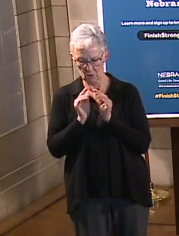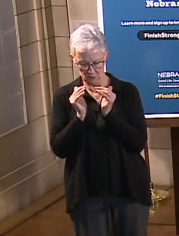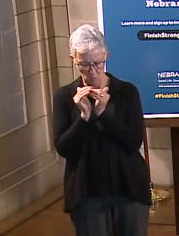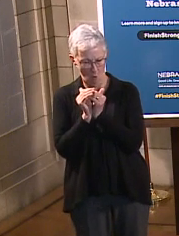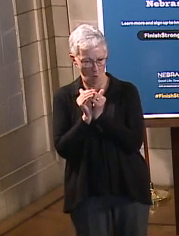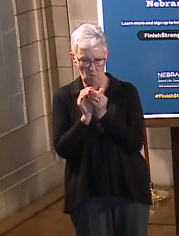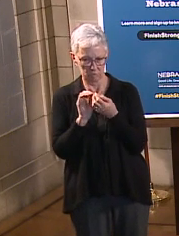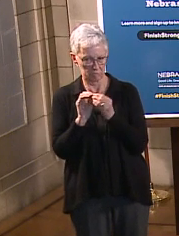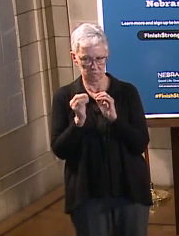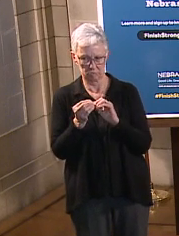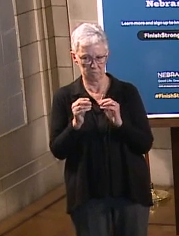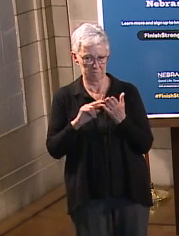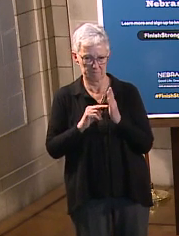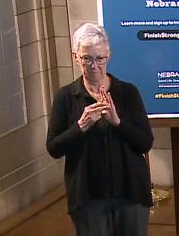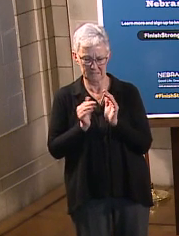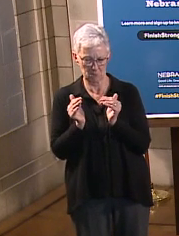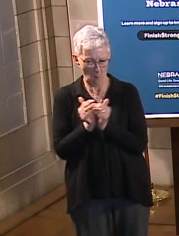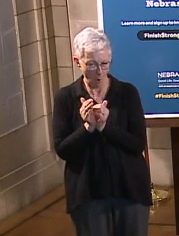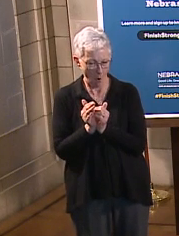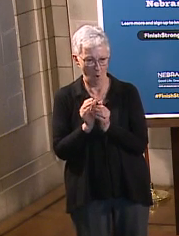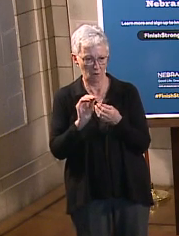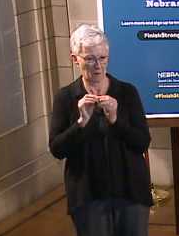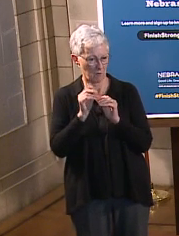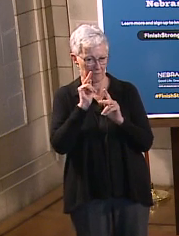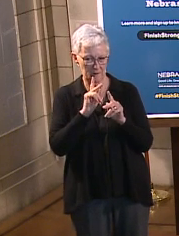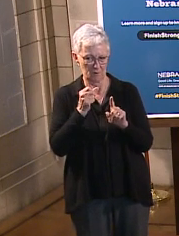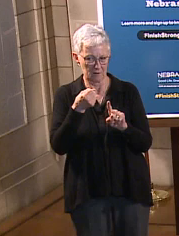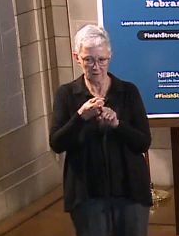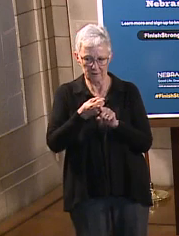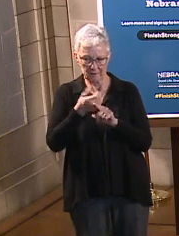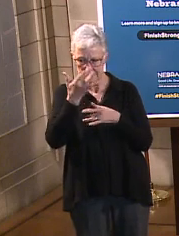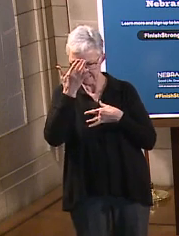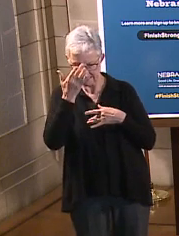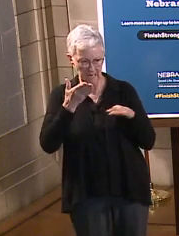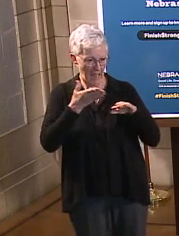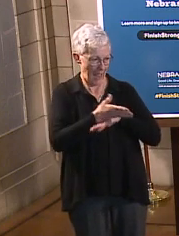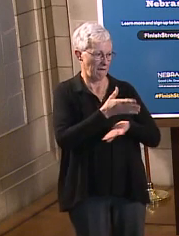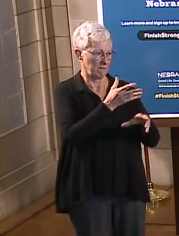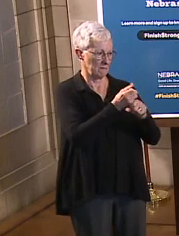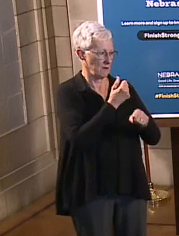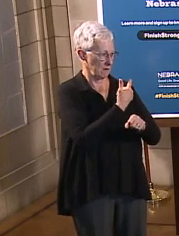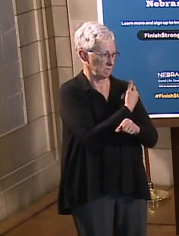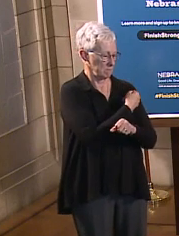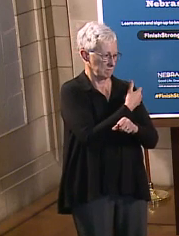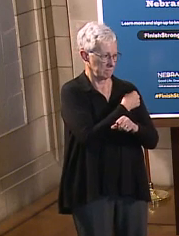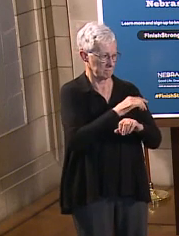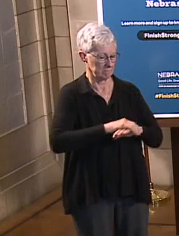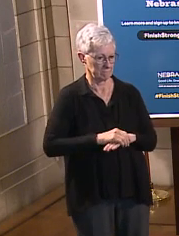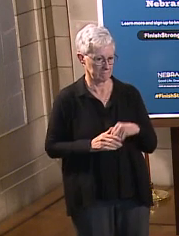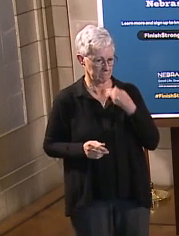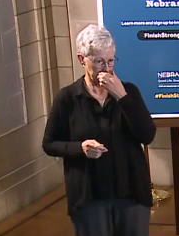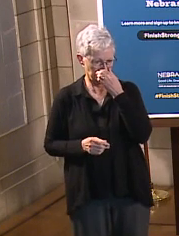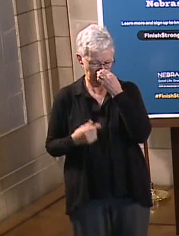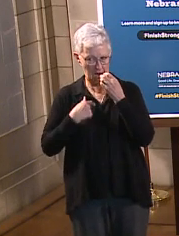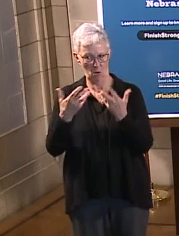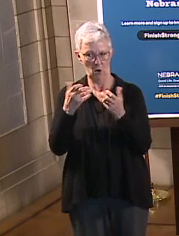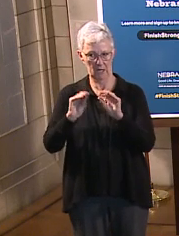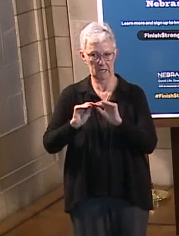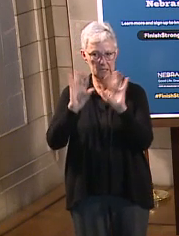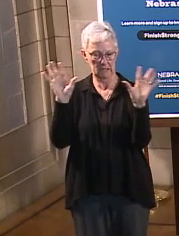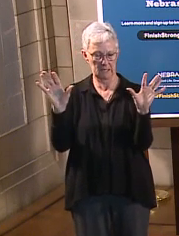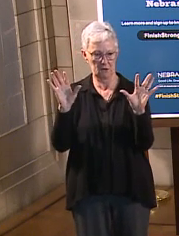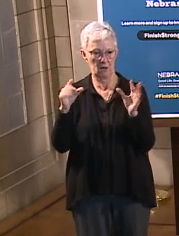I did want to really quick provide just a clarification. I did misspeak a little bit with regards to the